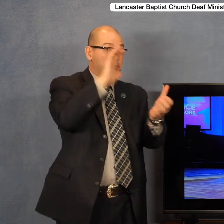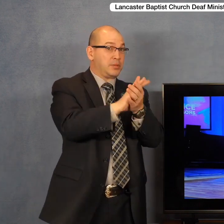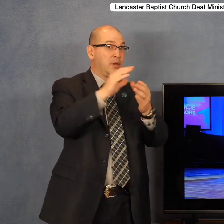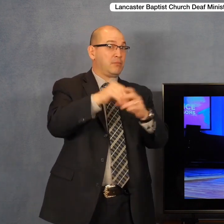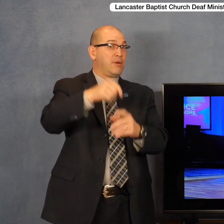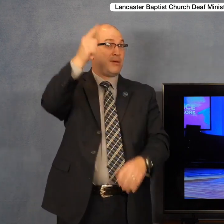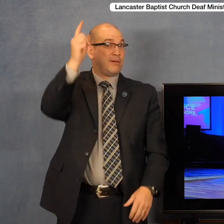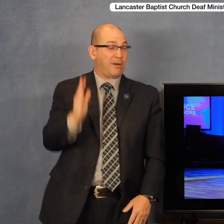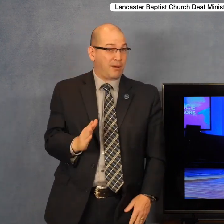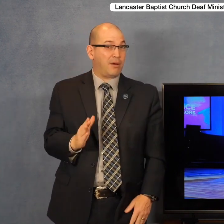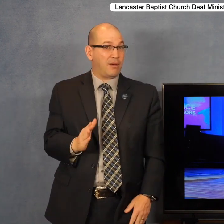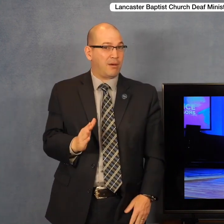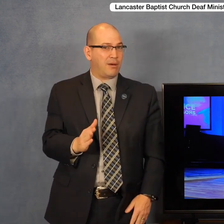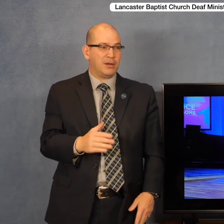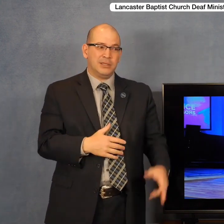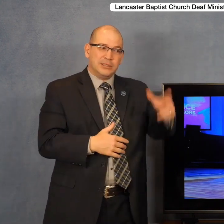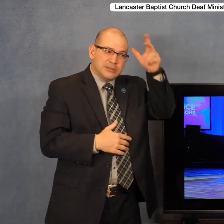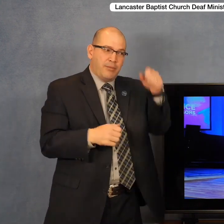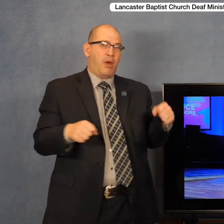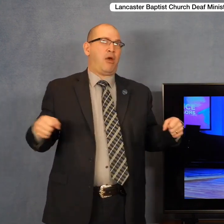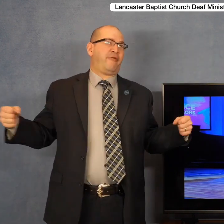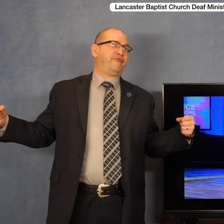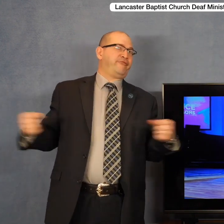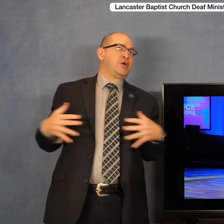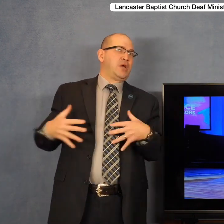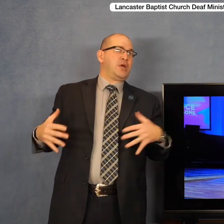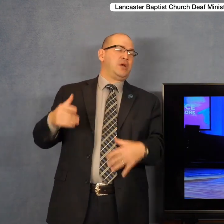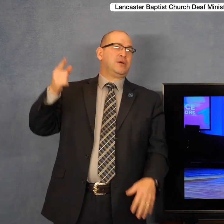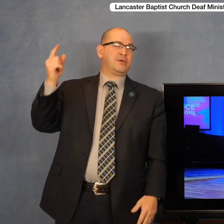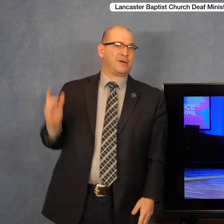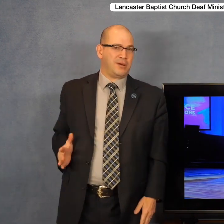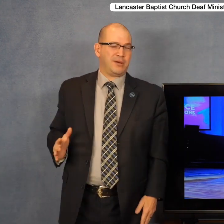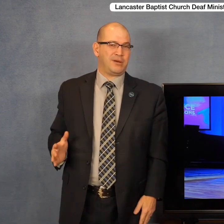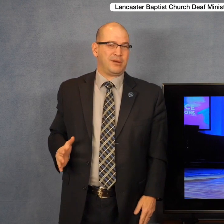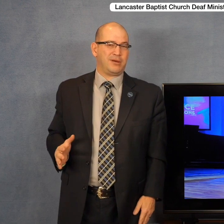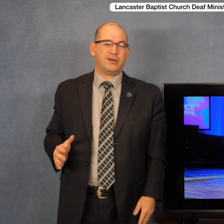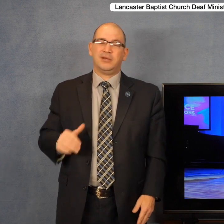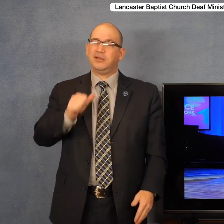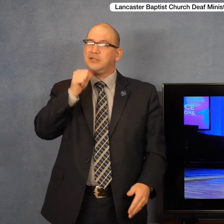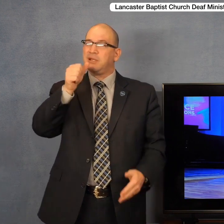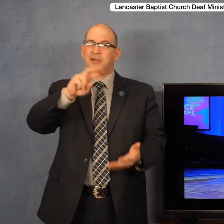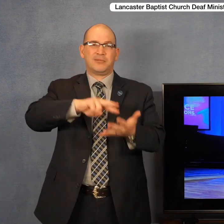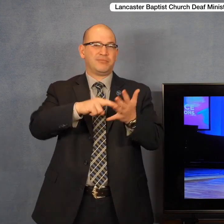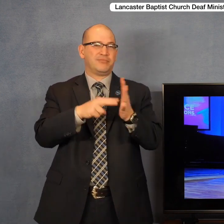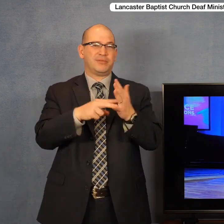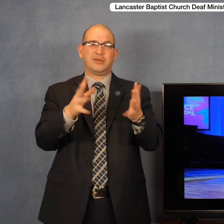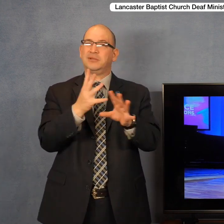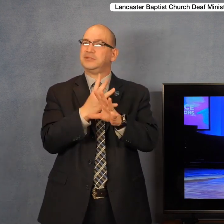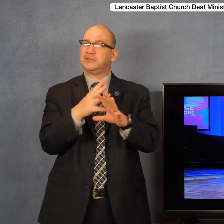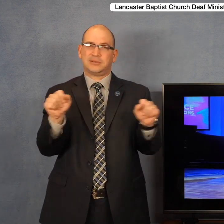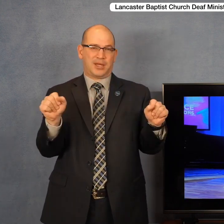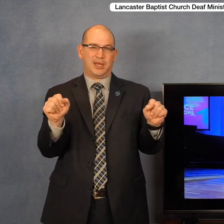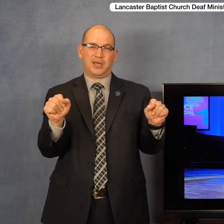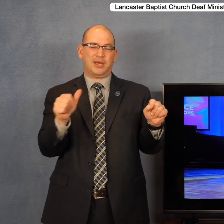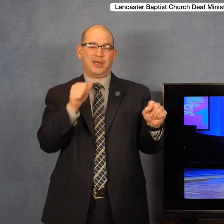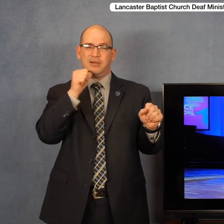tremble when they think of the power of Jesus Christ. But none of that means that you are saved, born again, and on your way to heaven. And